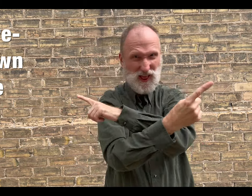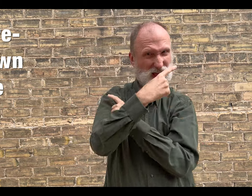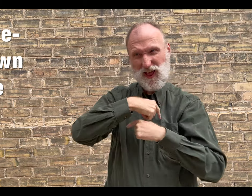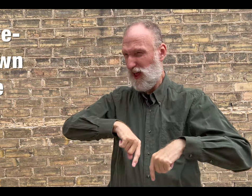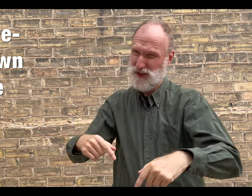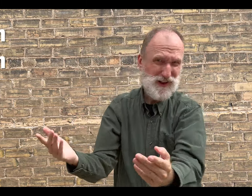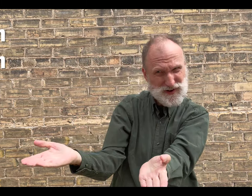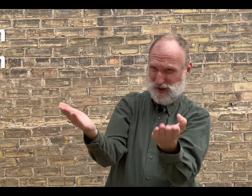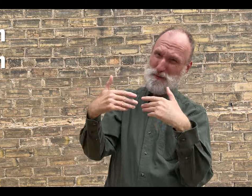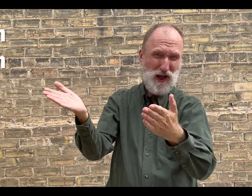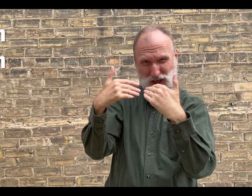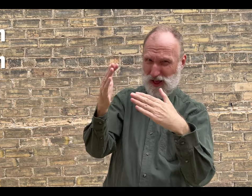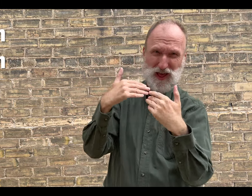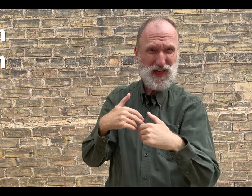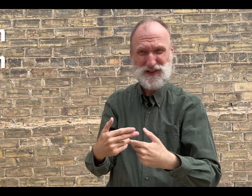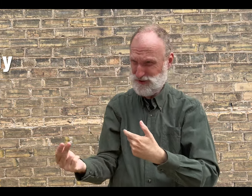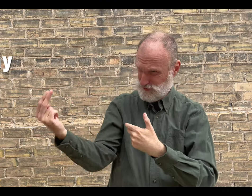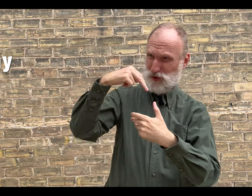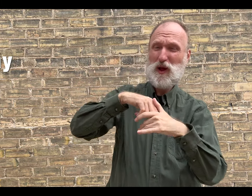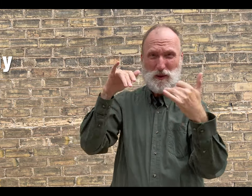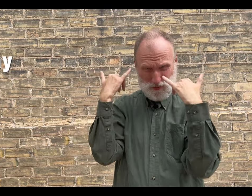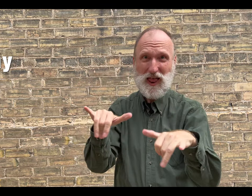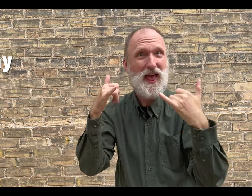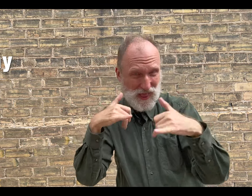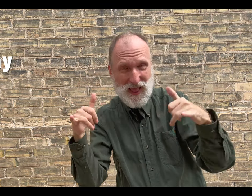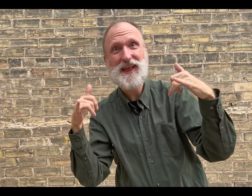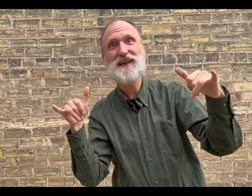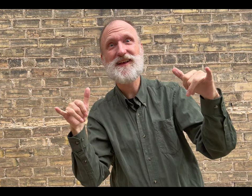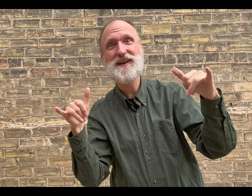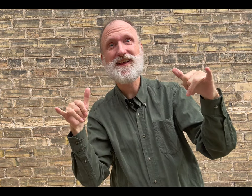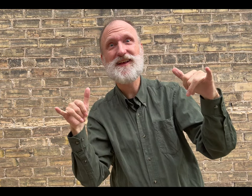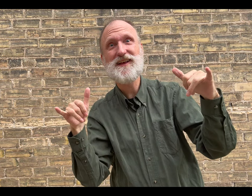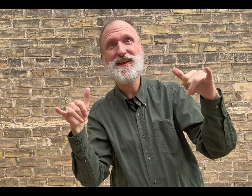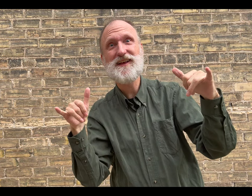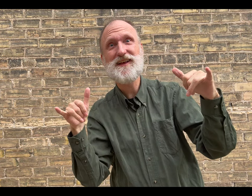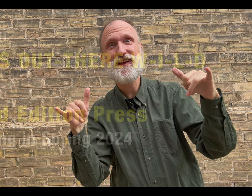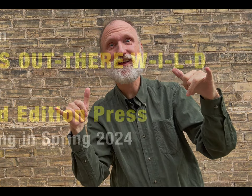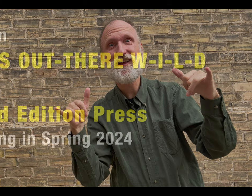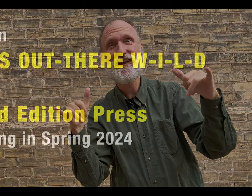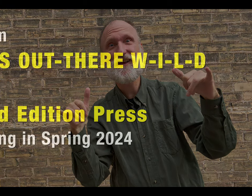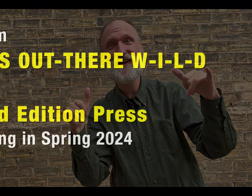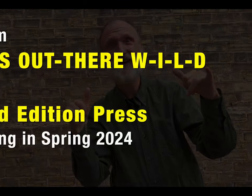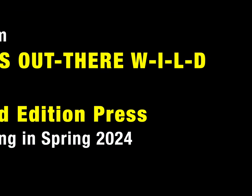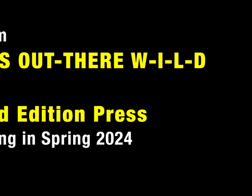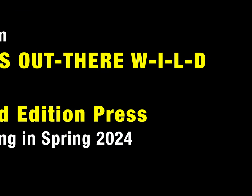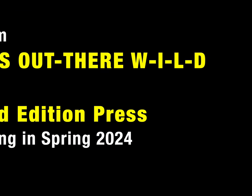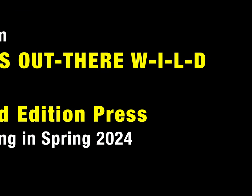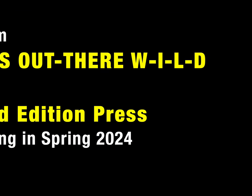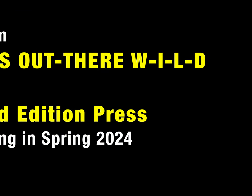creature rise up, come on, come on, join play play. Thank you. Thank you. Thank you.